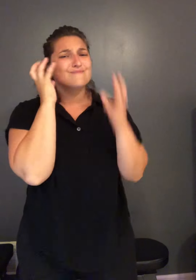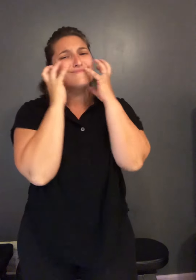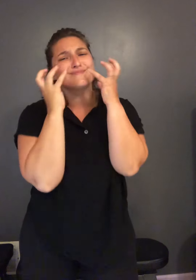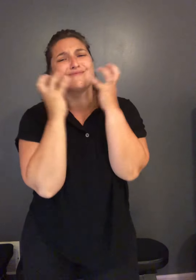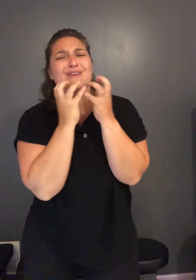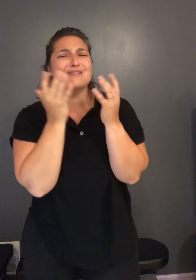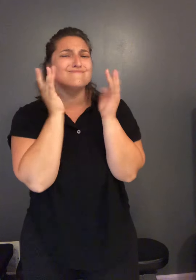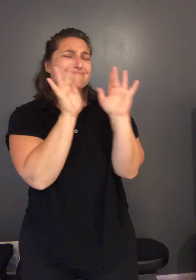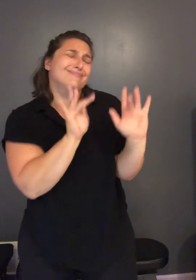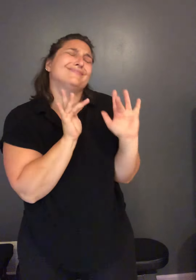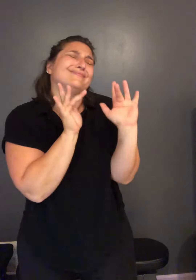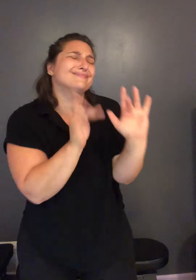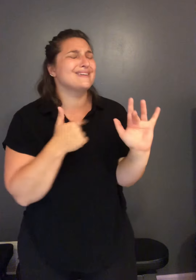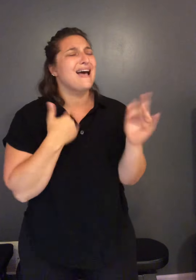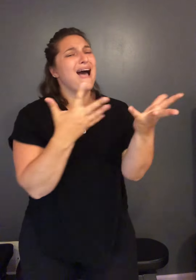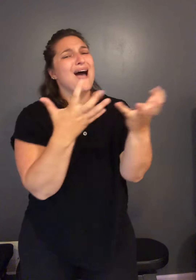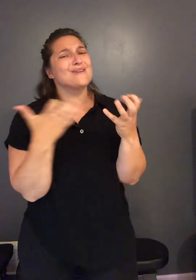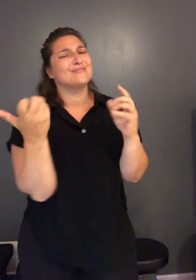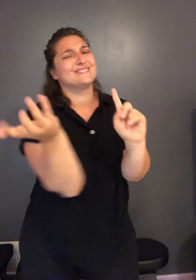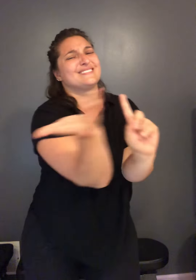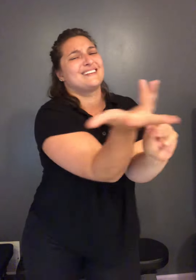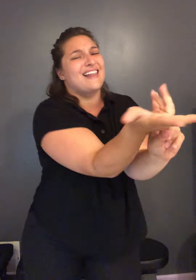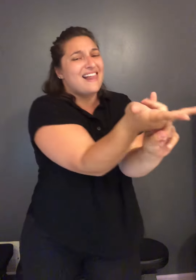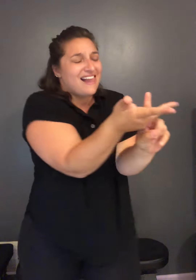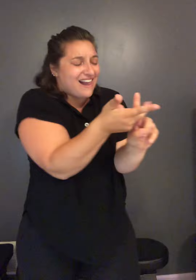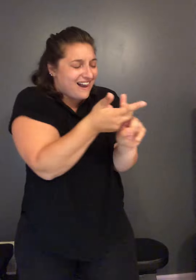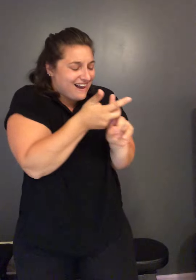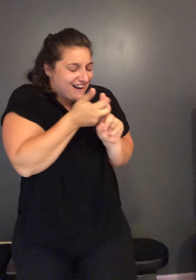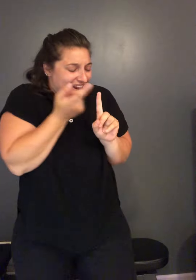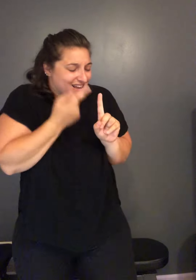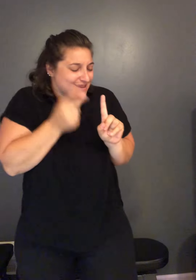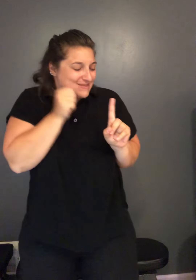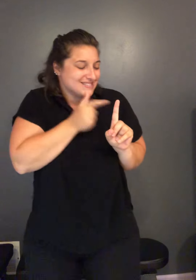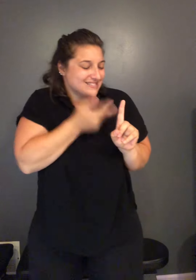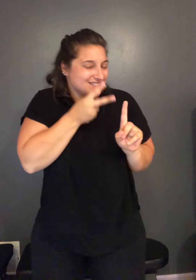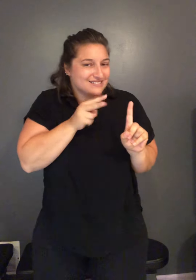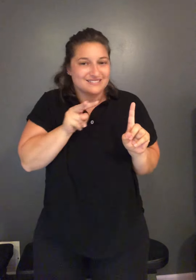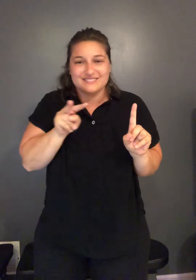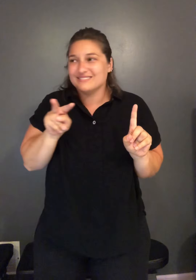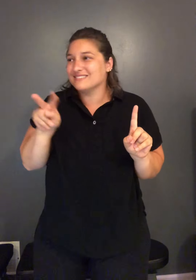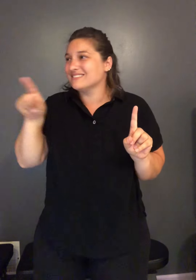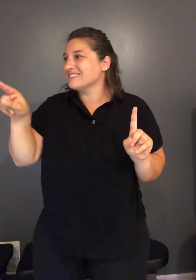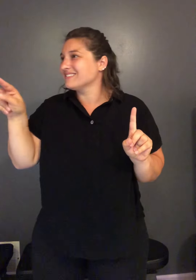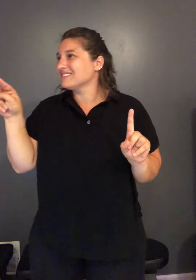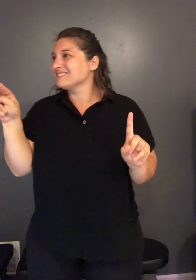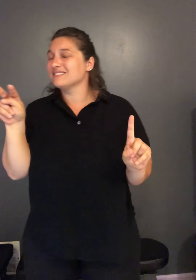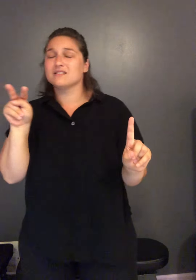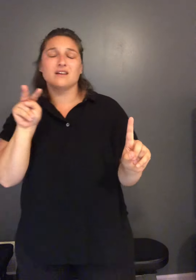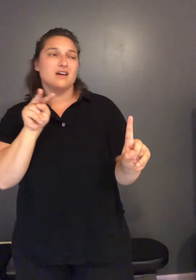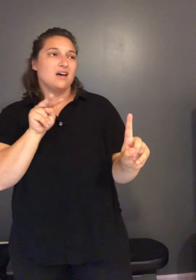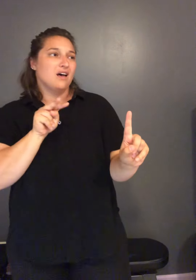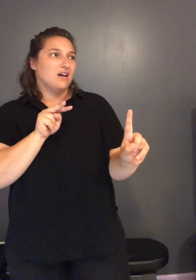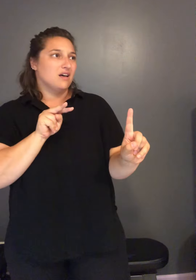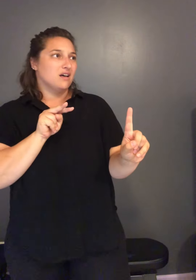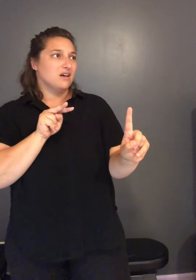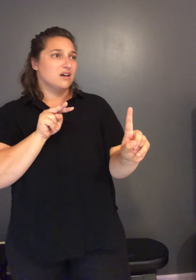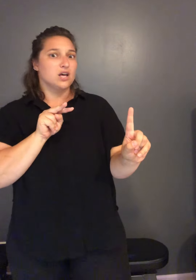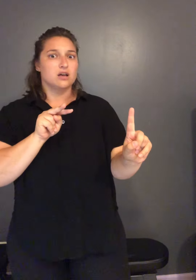he's beach fuzz but he can't even grow it I wanna take him far away from this place then I turn and see my sister's face and she is and I